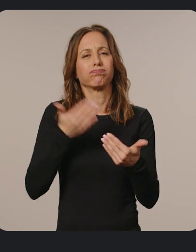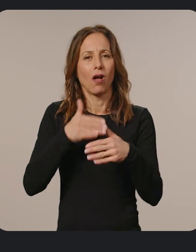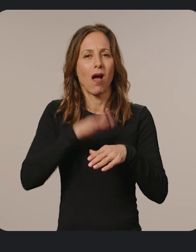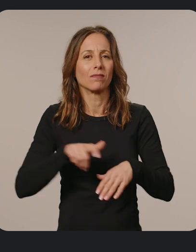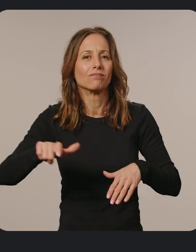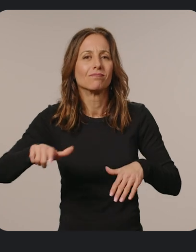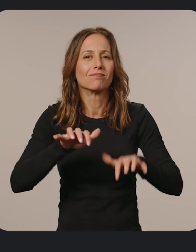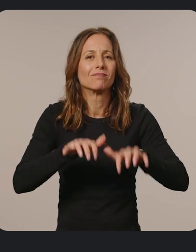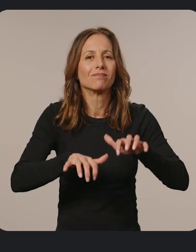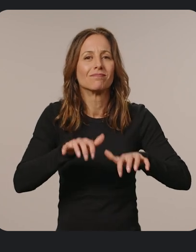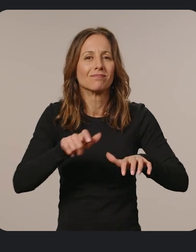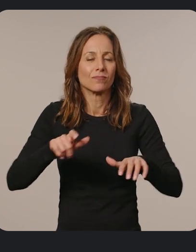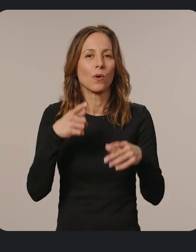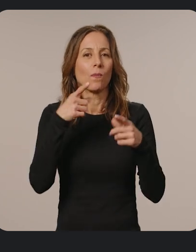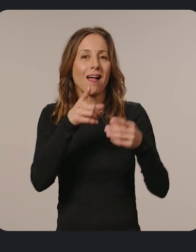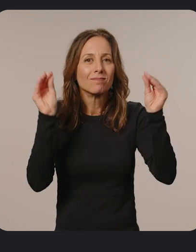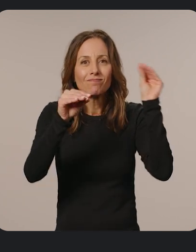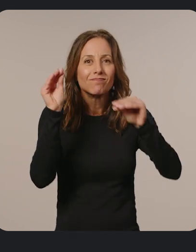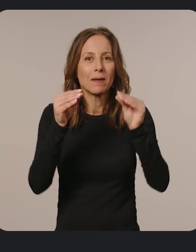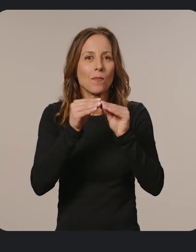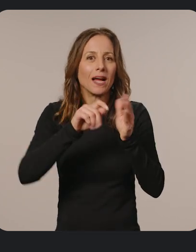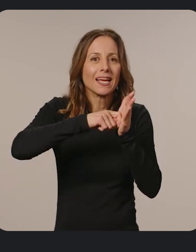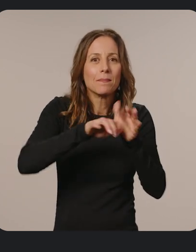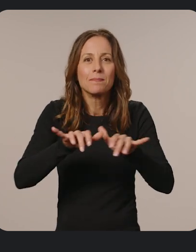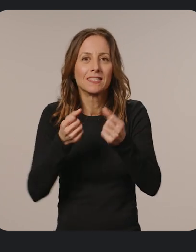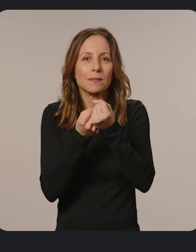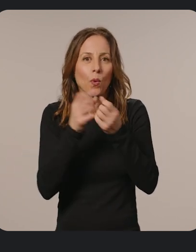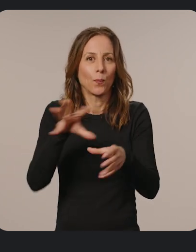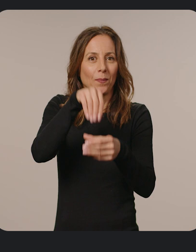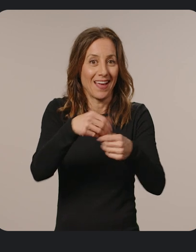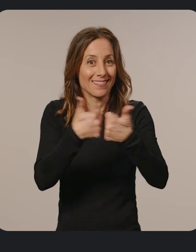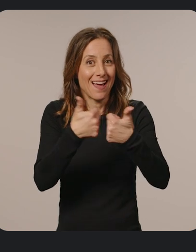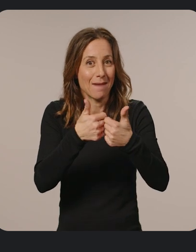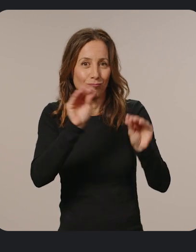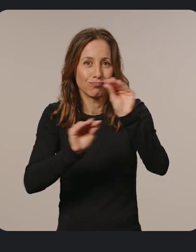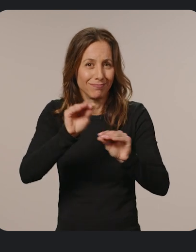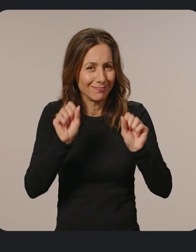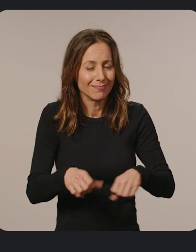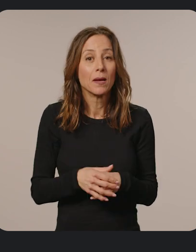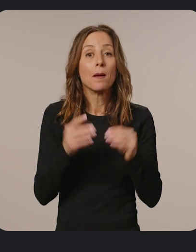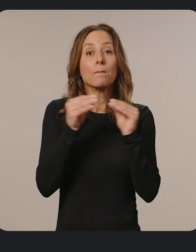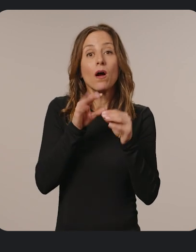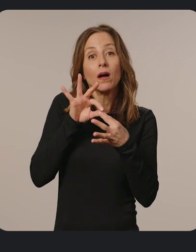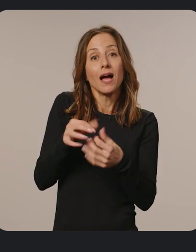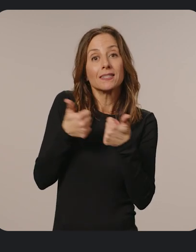on a desktop while you continue to add that support within your game. For more on games, building them,